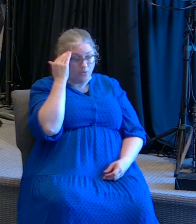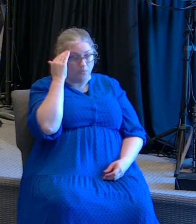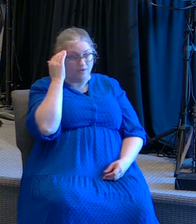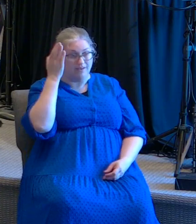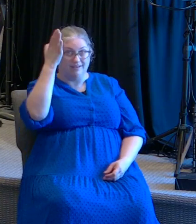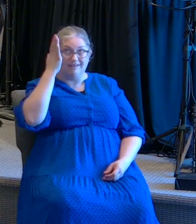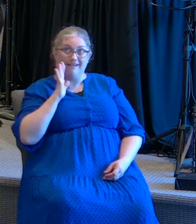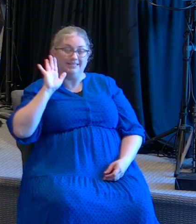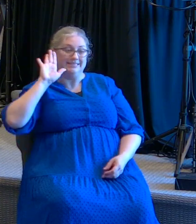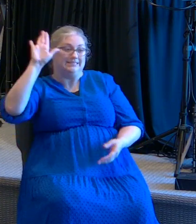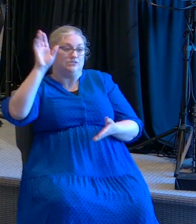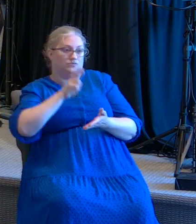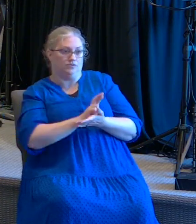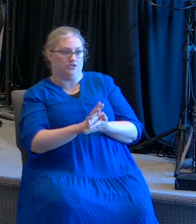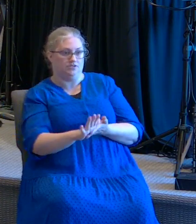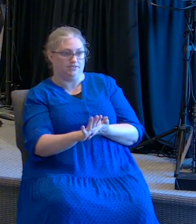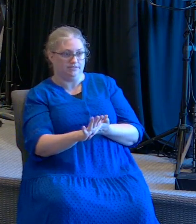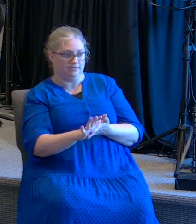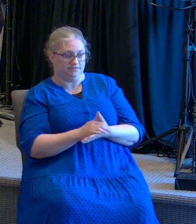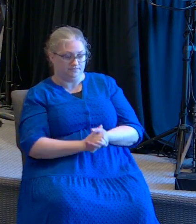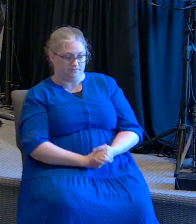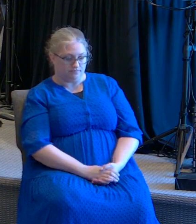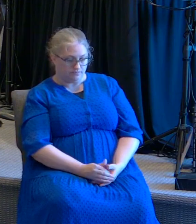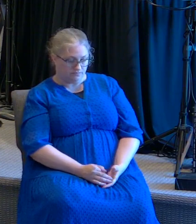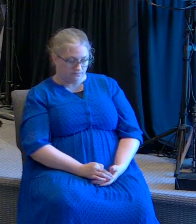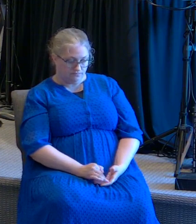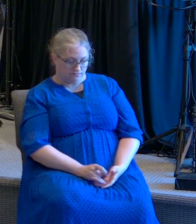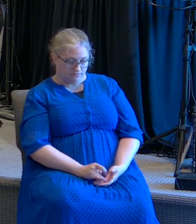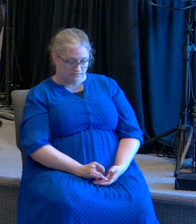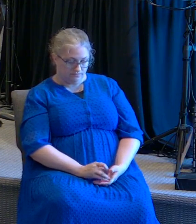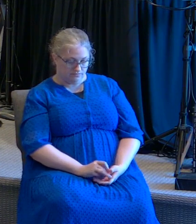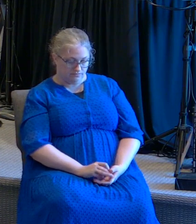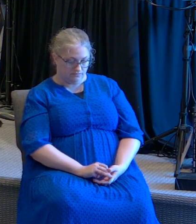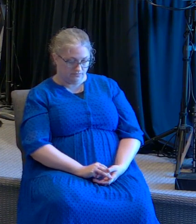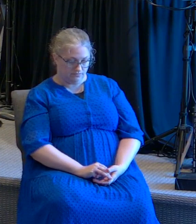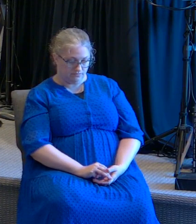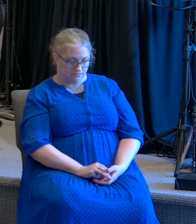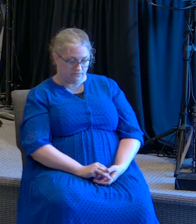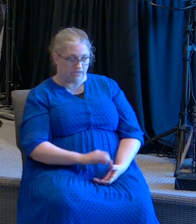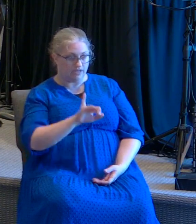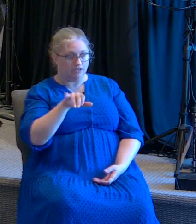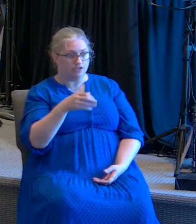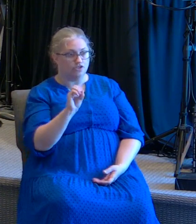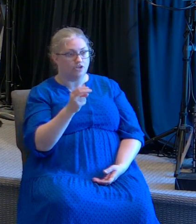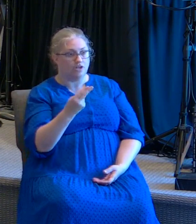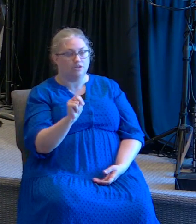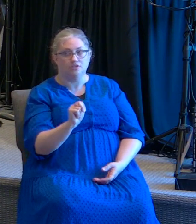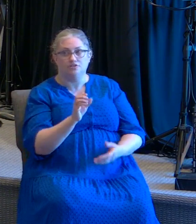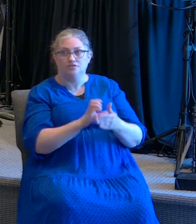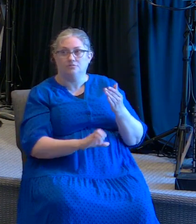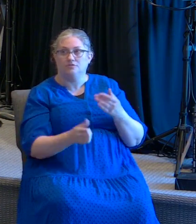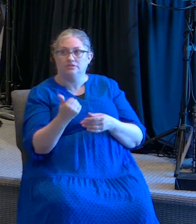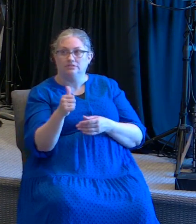in John chapter 10